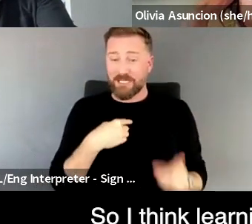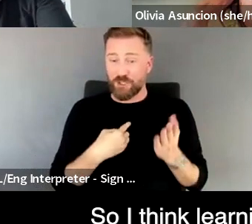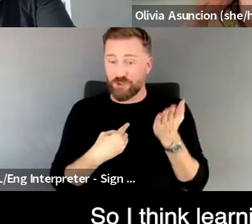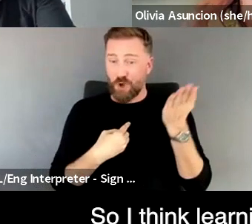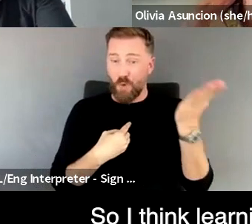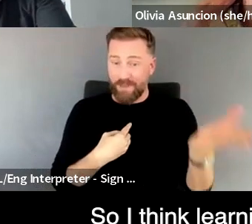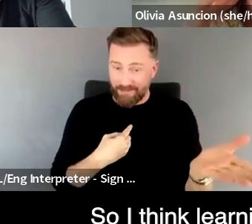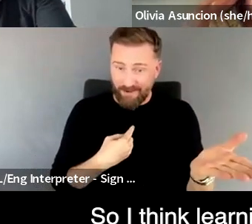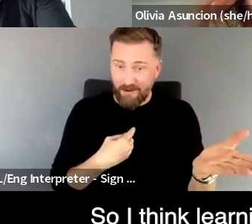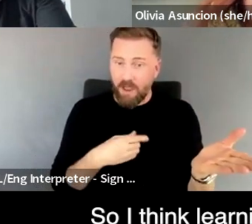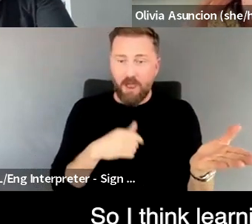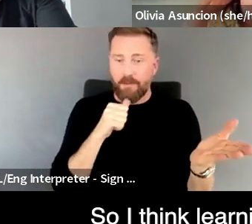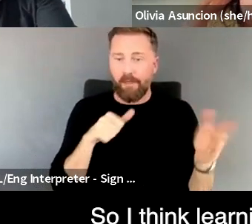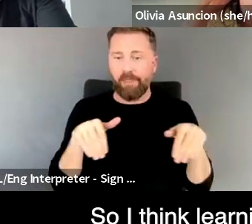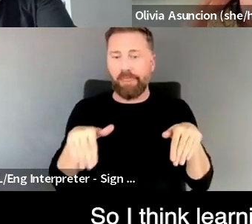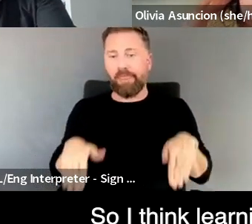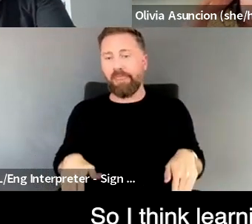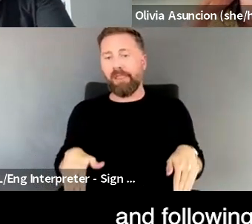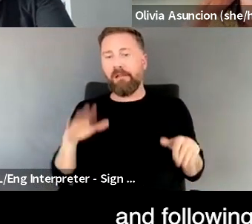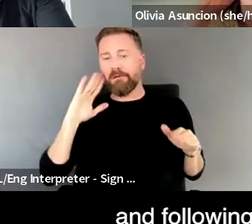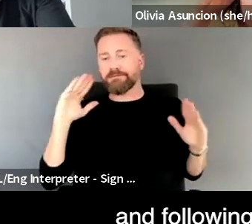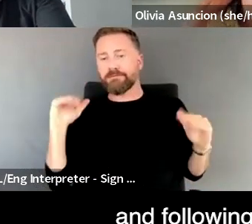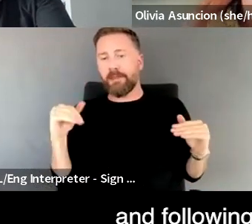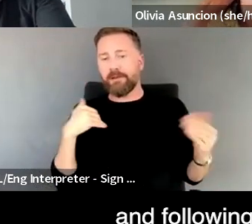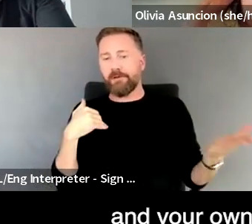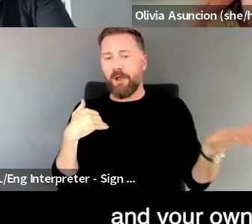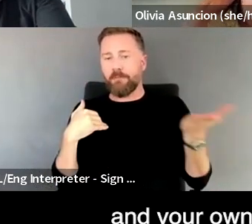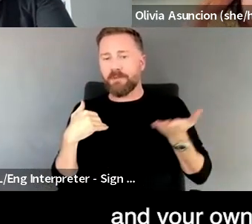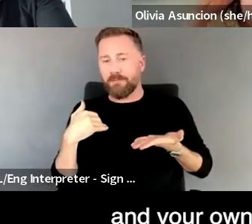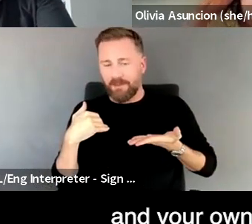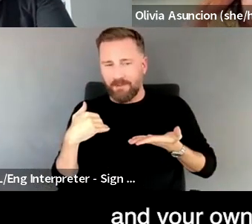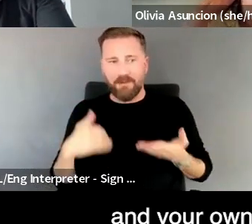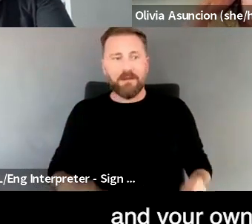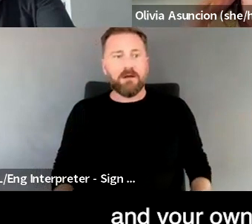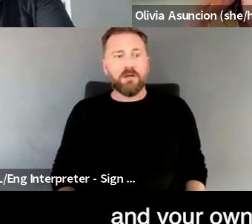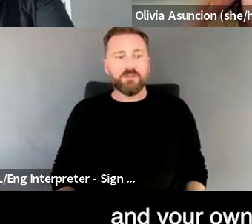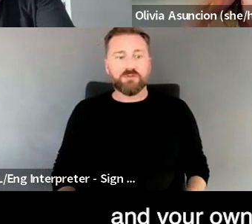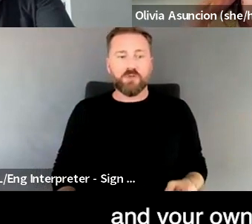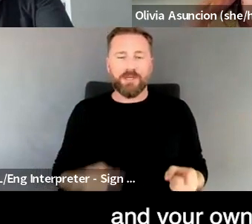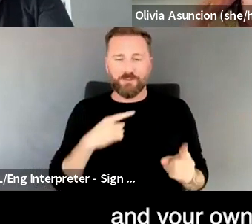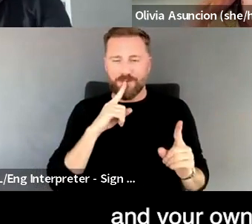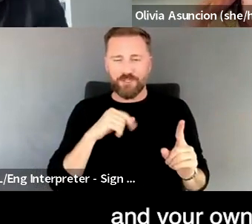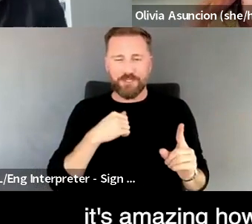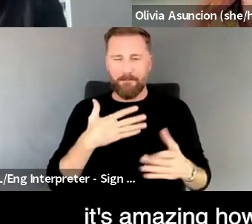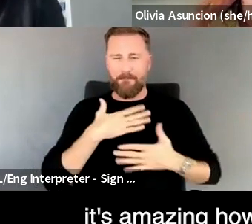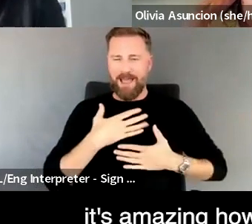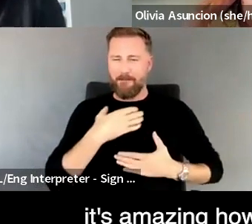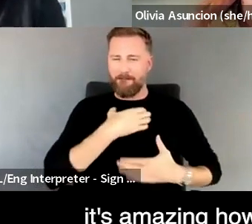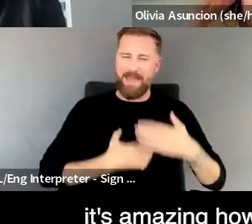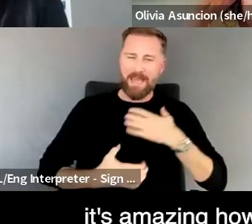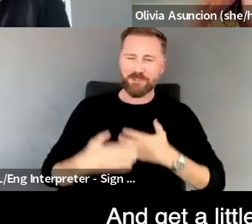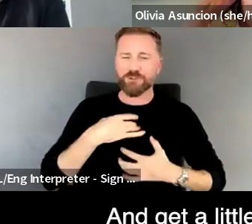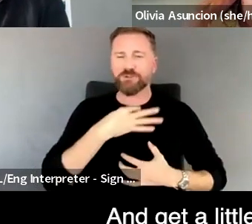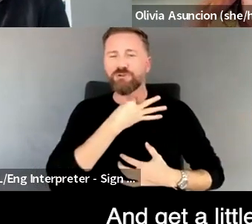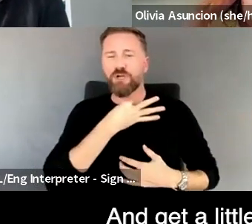going to come to you. So I think learning is almost unlimited and following your own passions and your own curiosity towards it. It's amazing